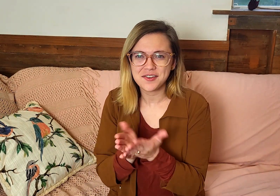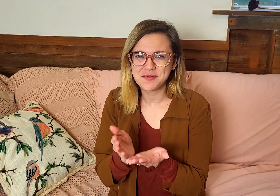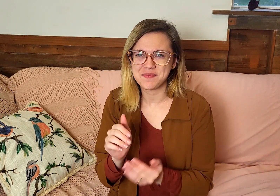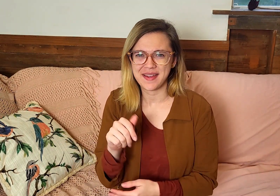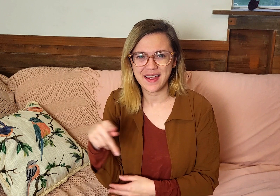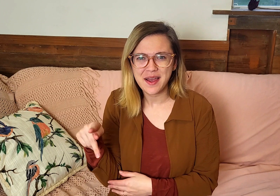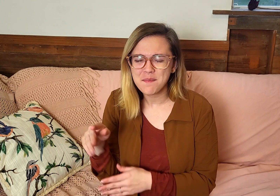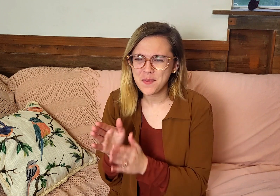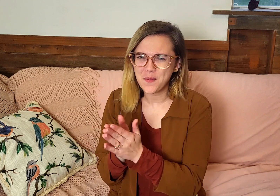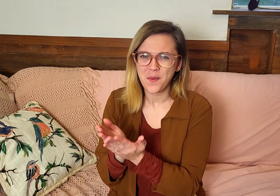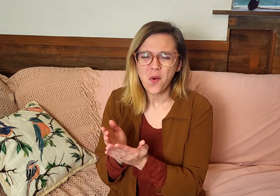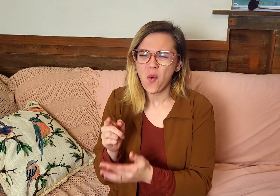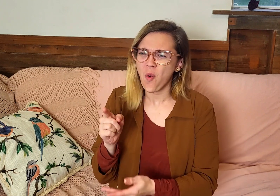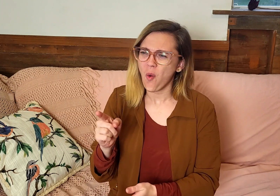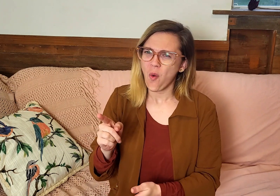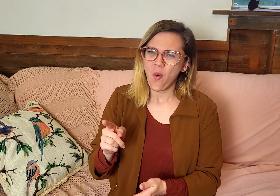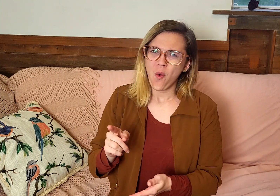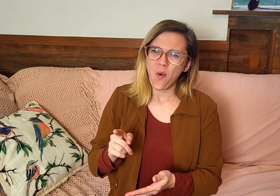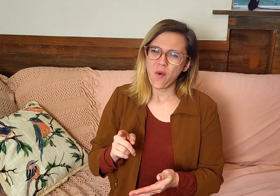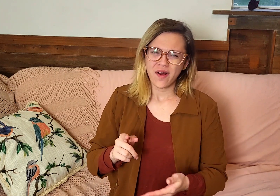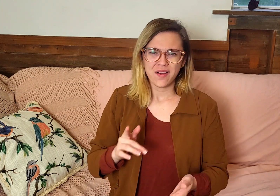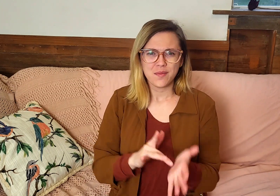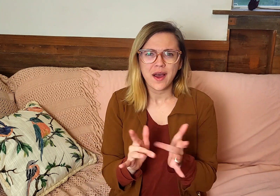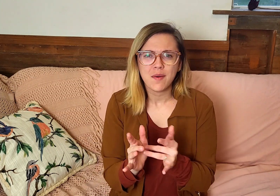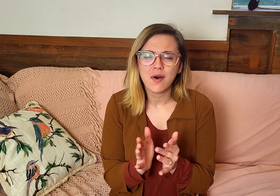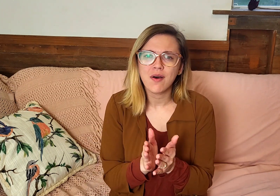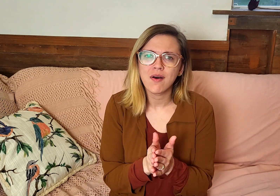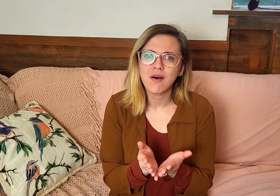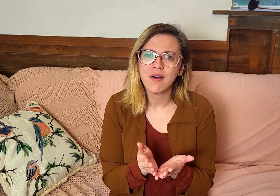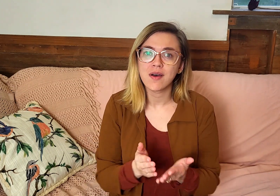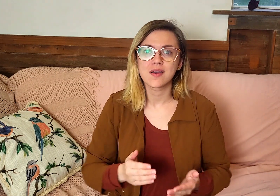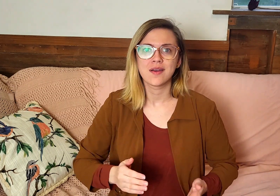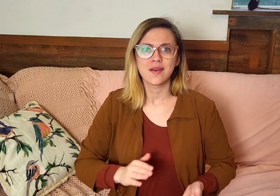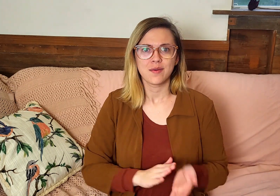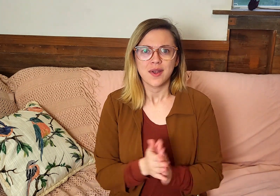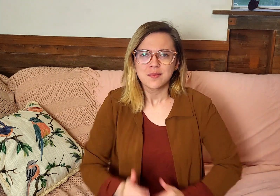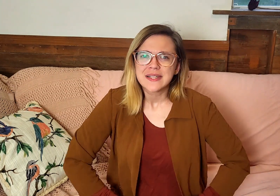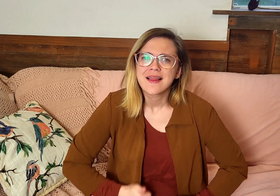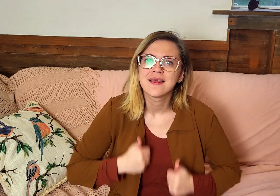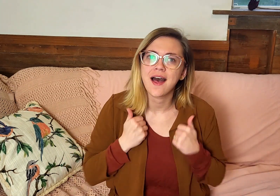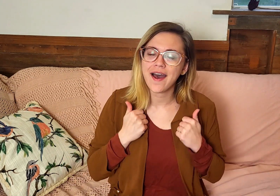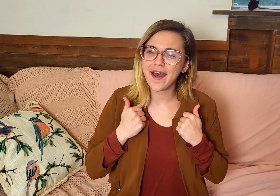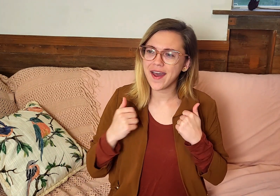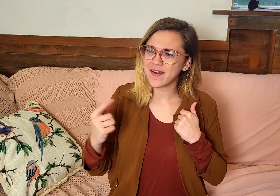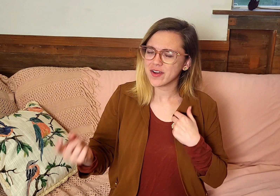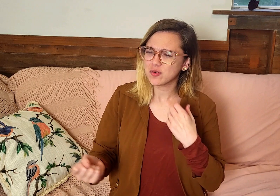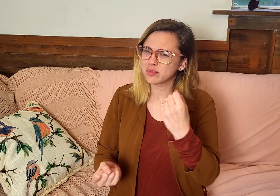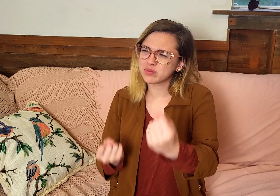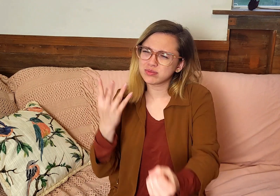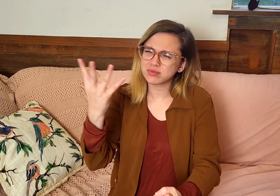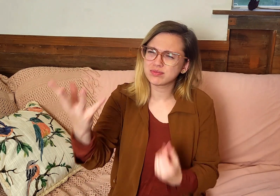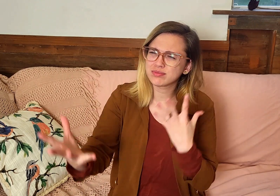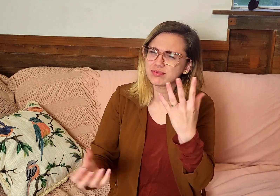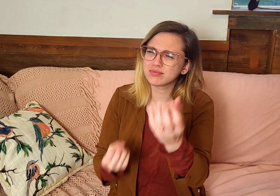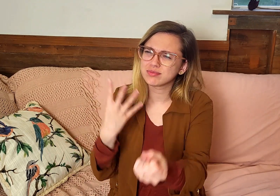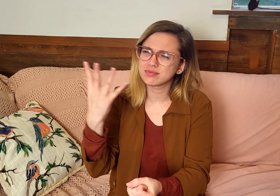Deaf Bible app, it's just amazing. It's a Bible that becomes alive